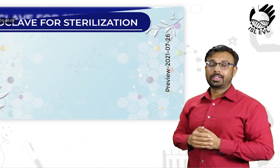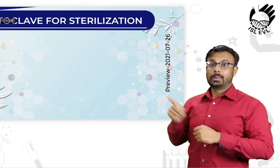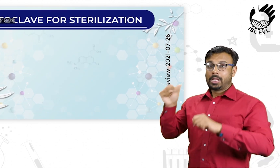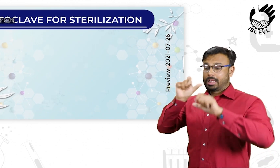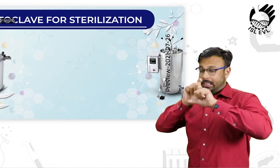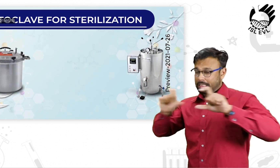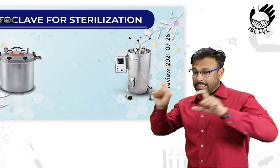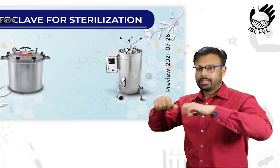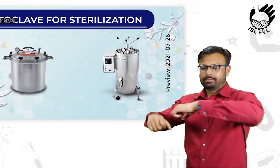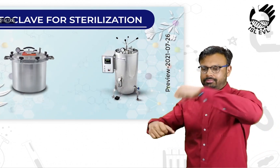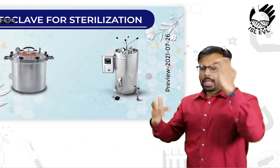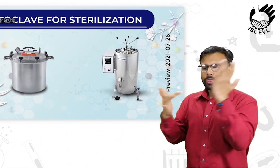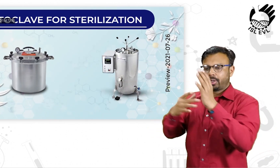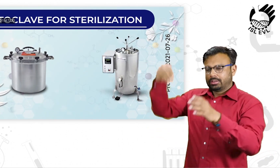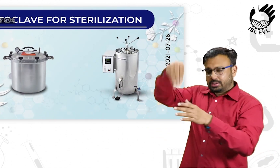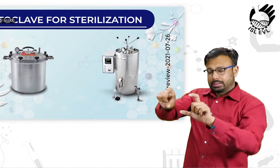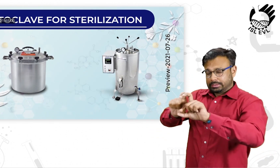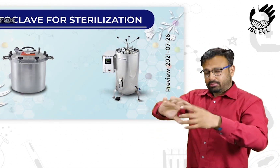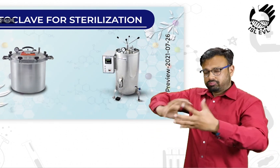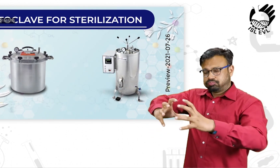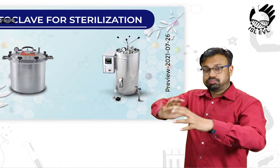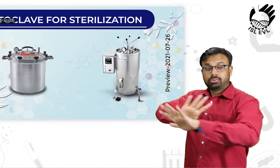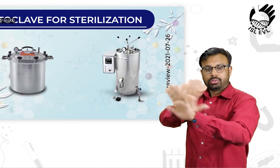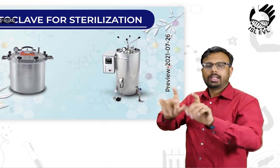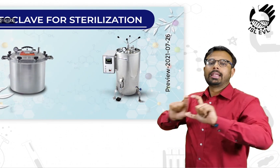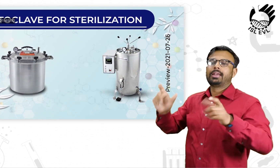Autoclave for sterilization.